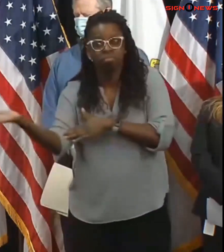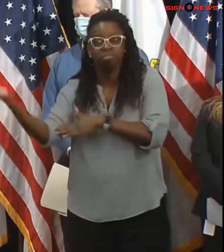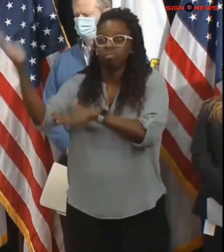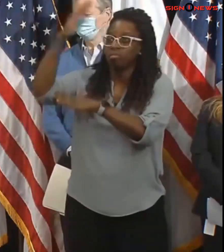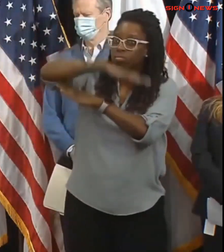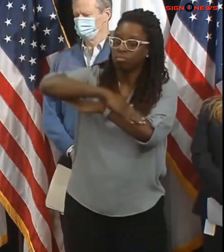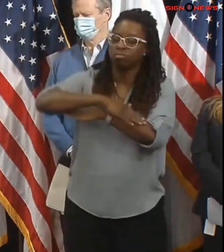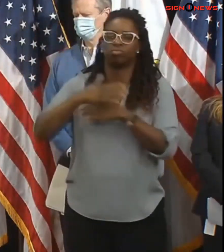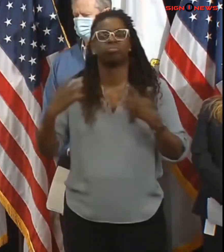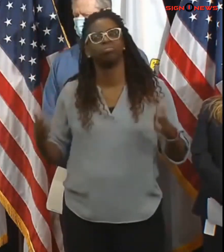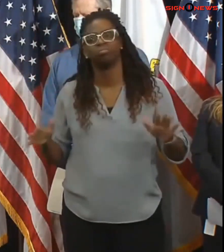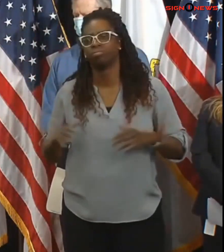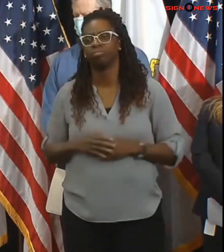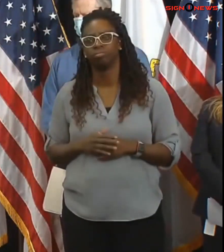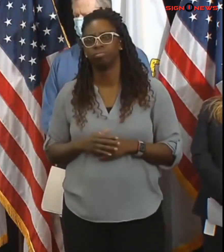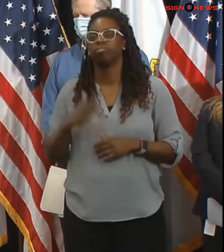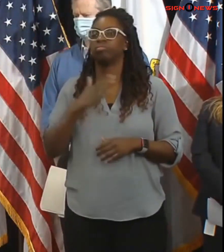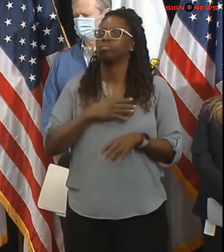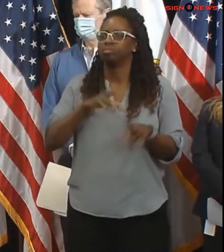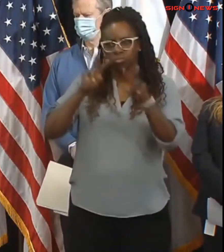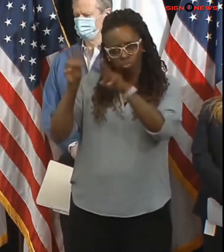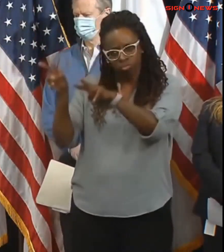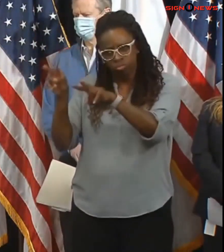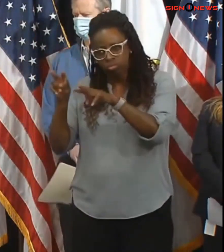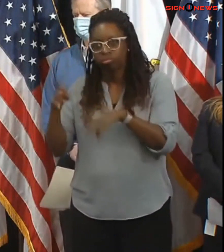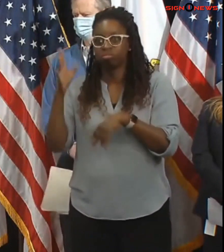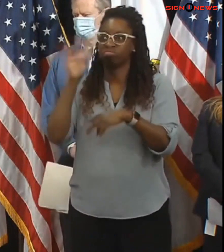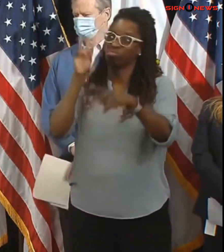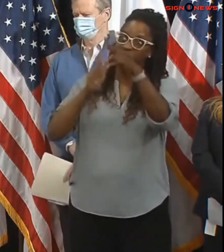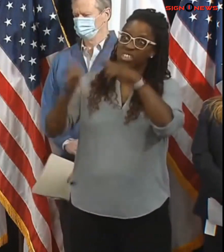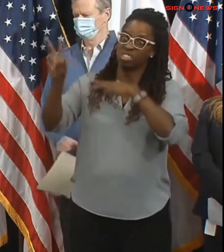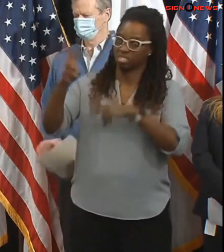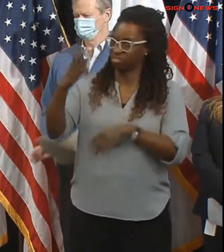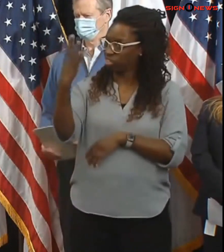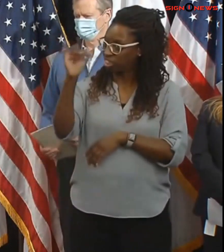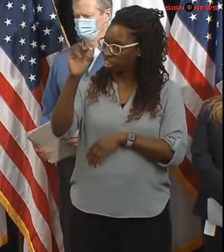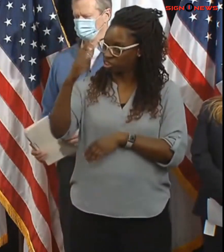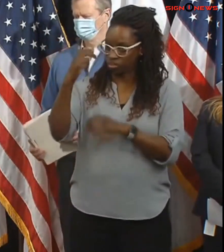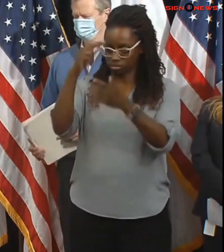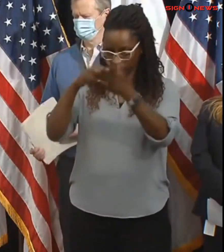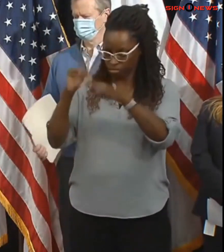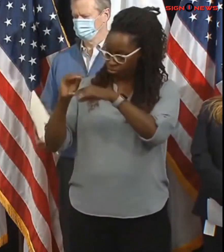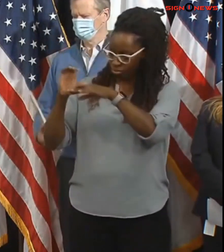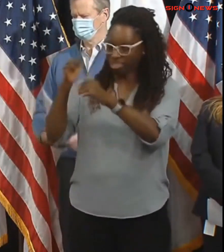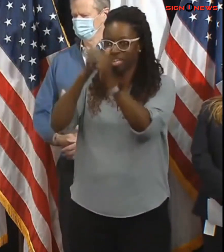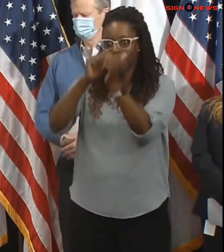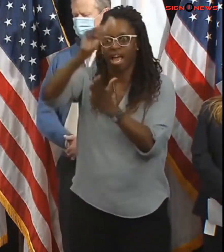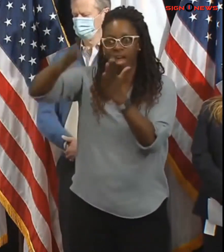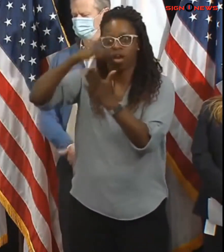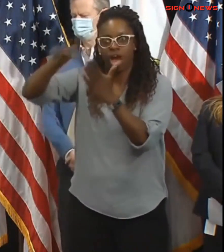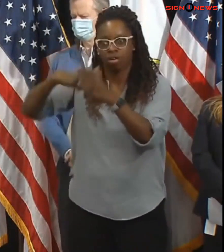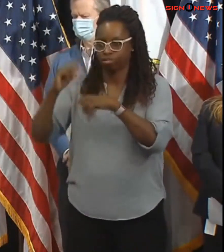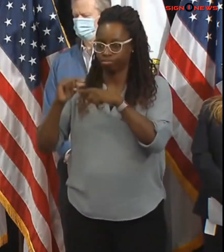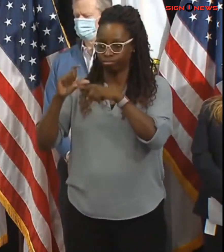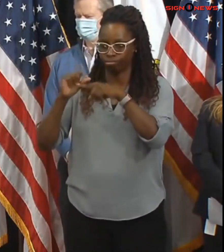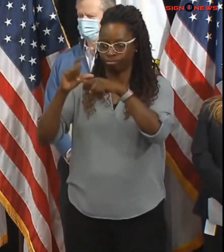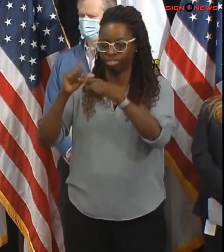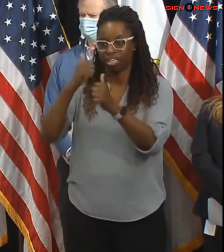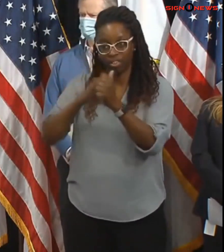could fall at a rate of up to four inches an hour and as you heard when it falls at that rate our snow plows cannot keep up travel will be greatly